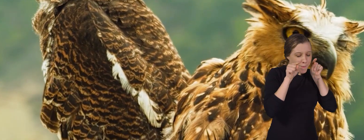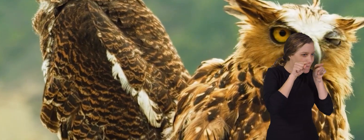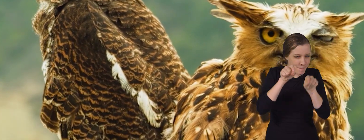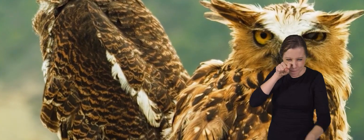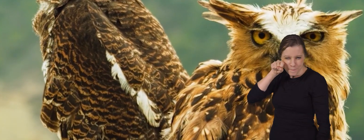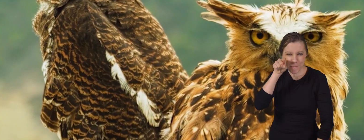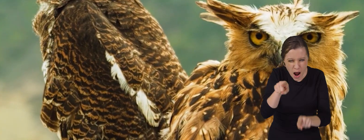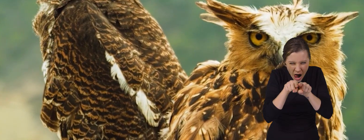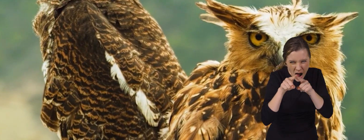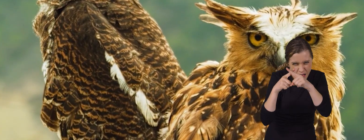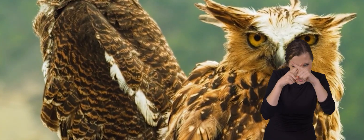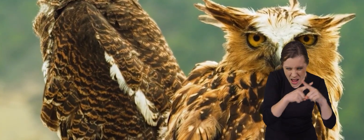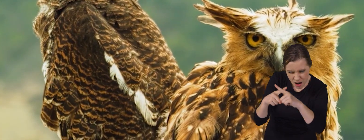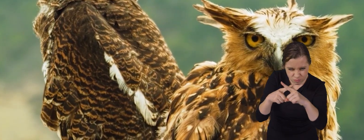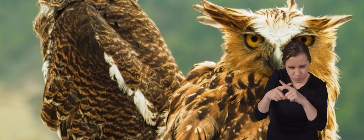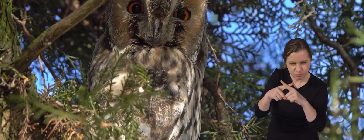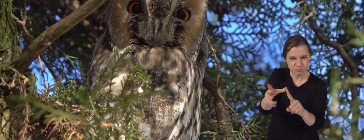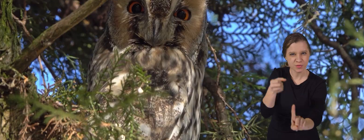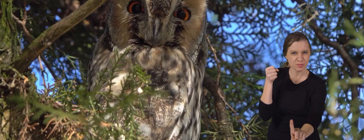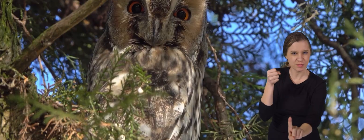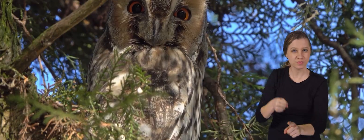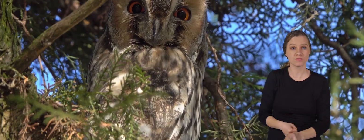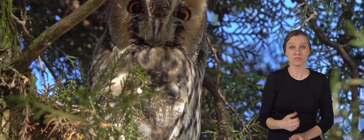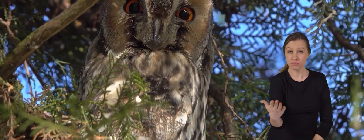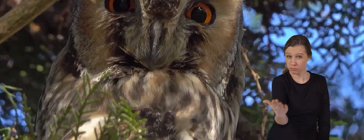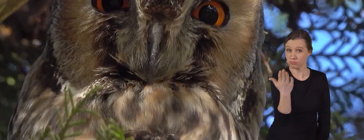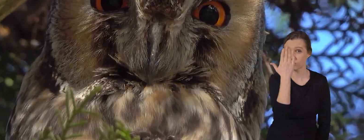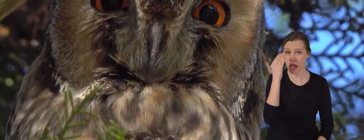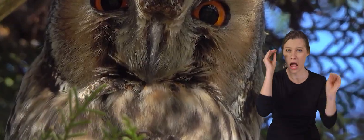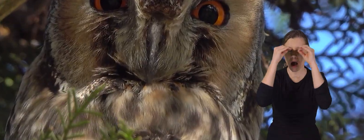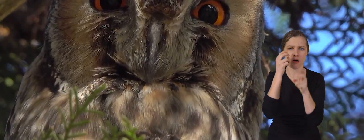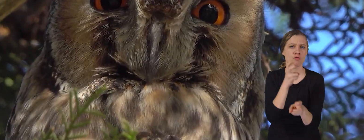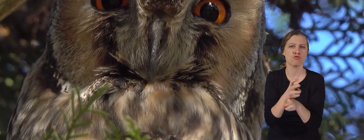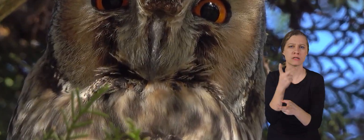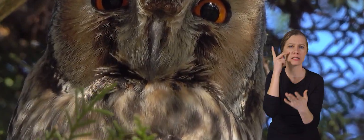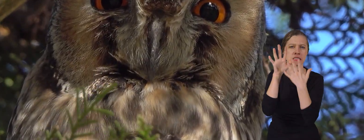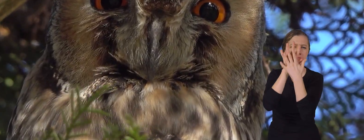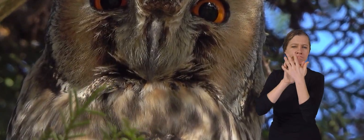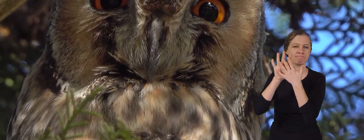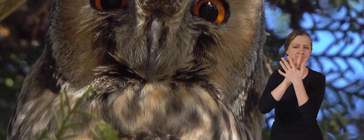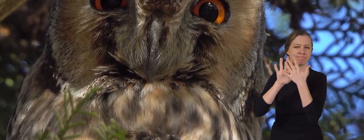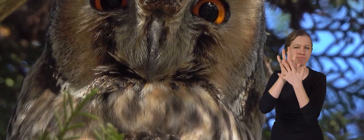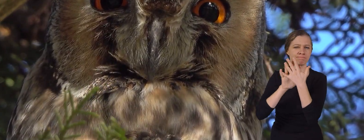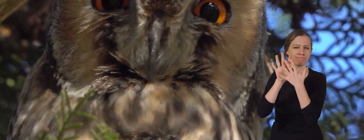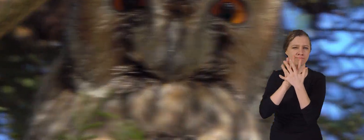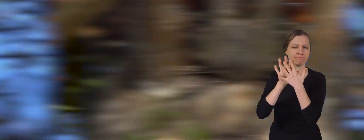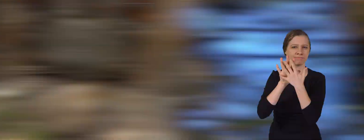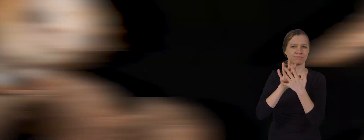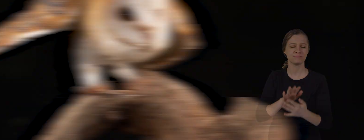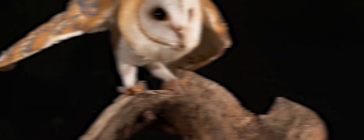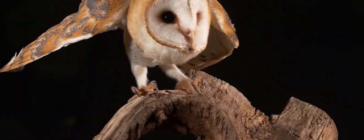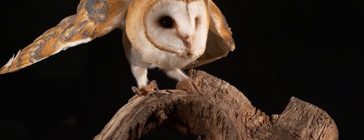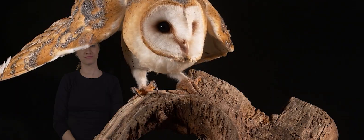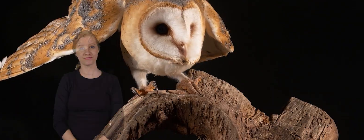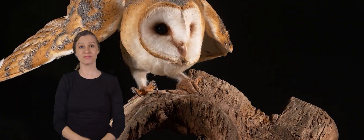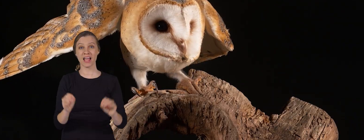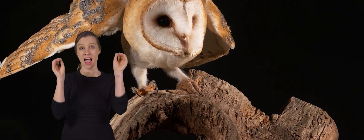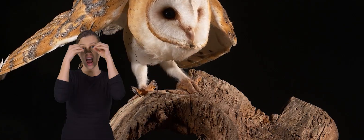and focus on it. Up close, owls don't see that well. An owl